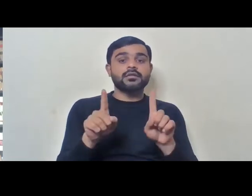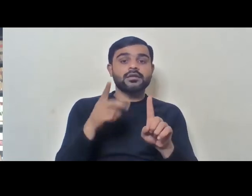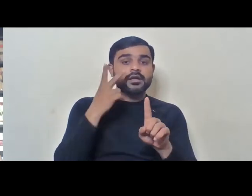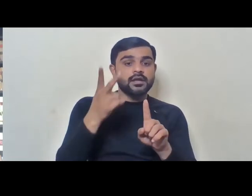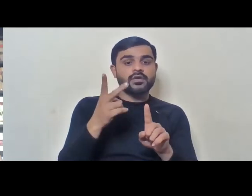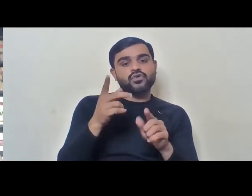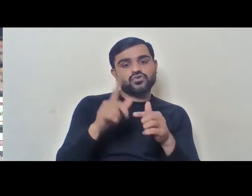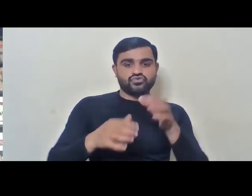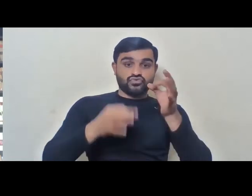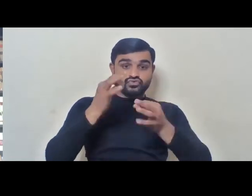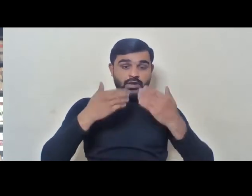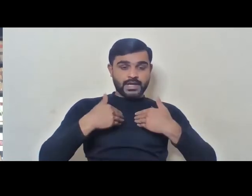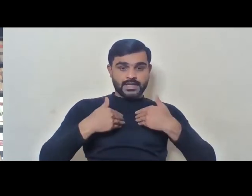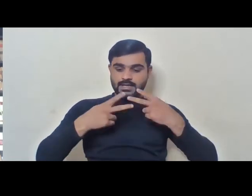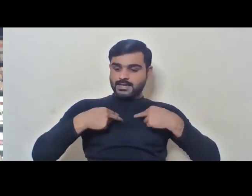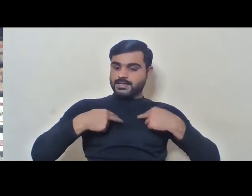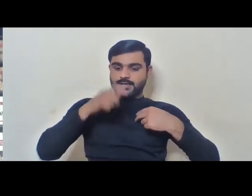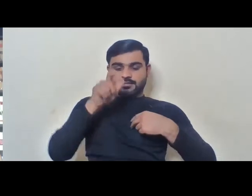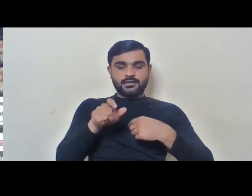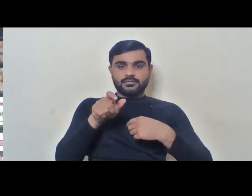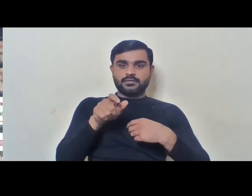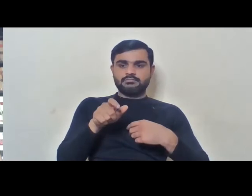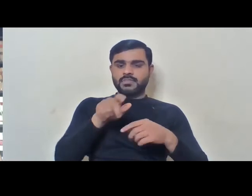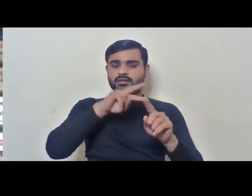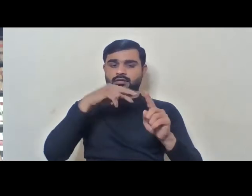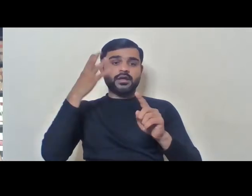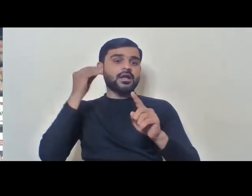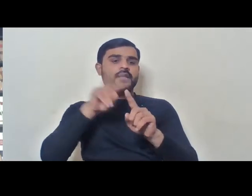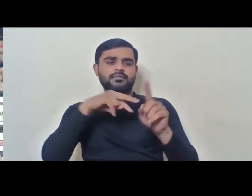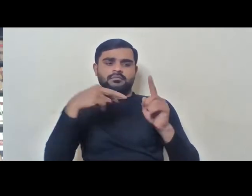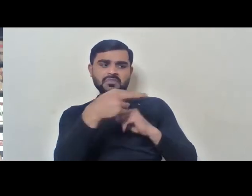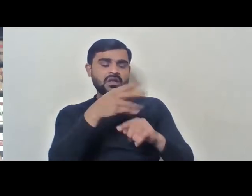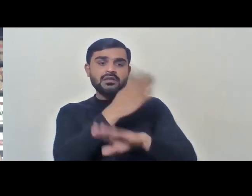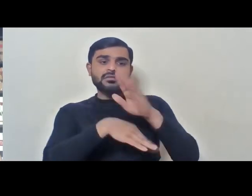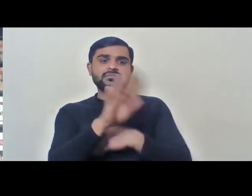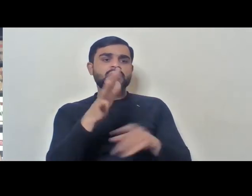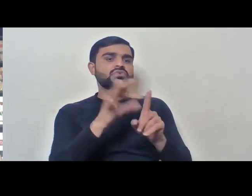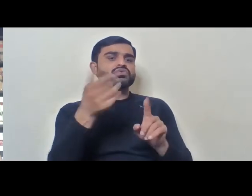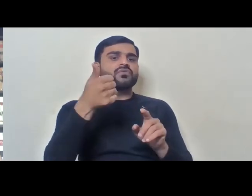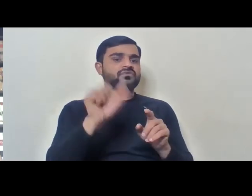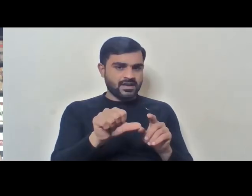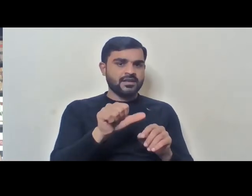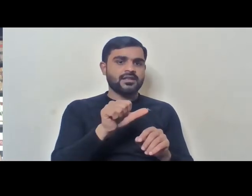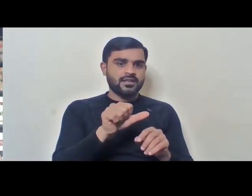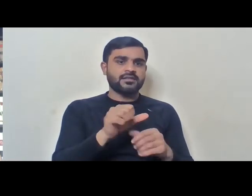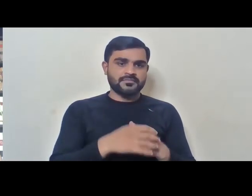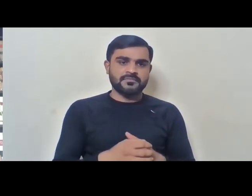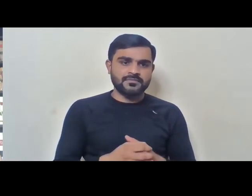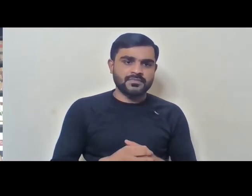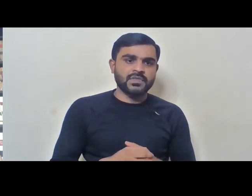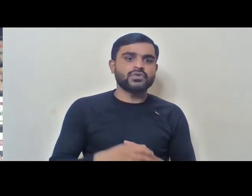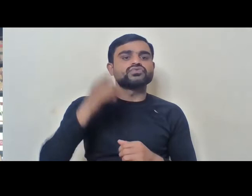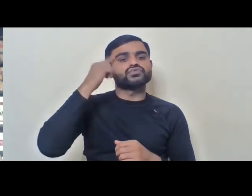jobs like judges, the general perception is that persons with disabilities cannot do it and, and,